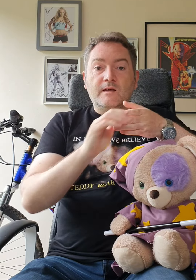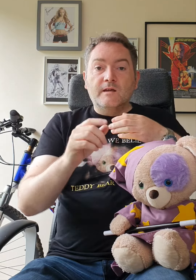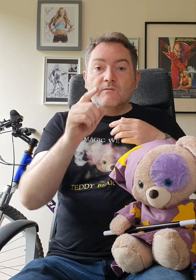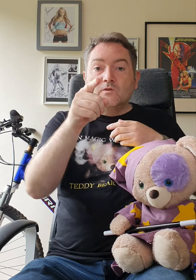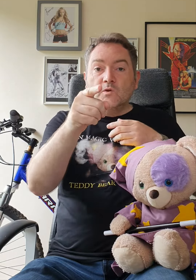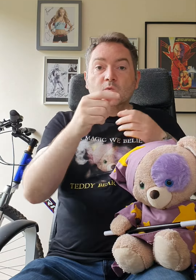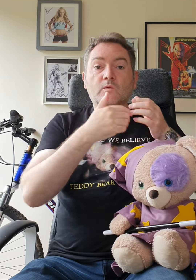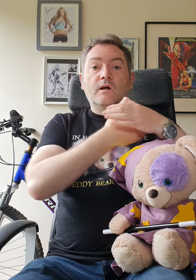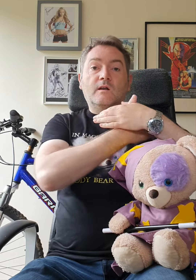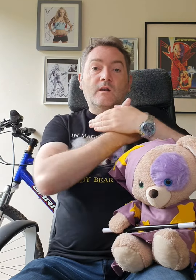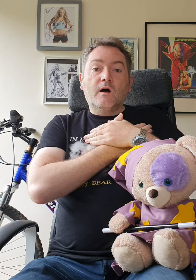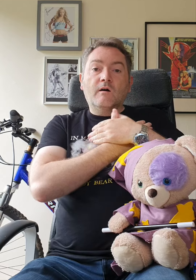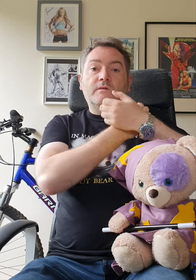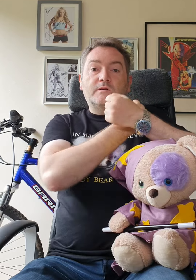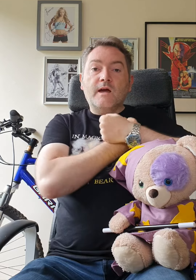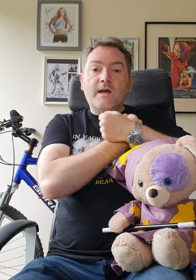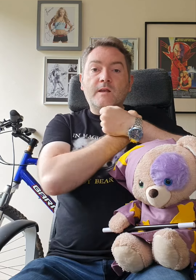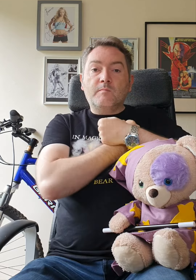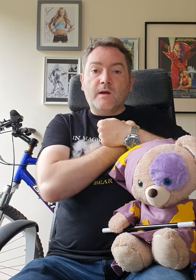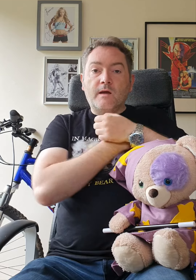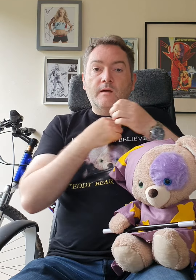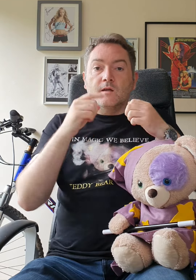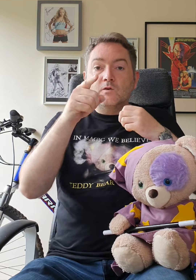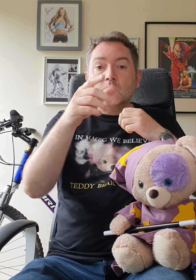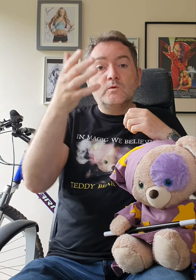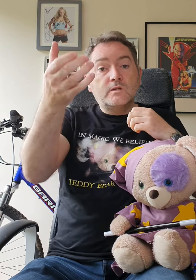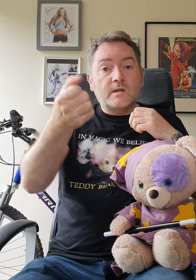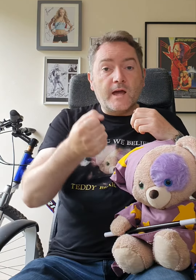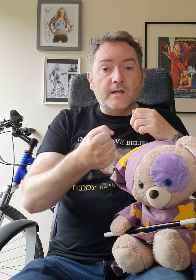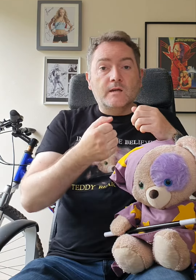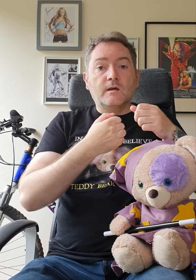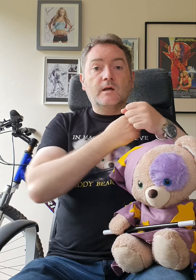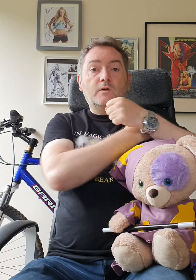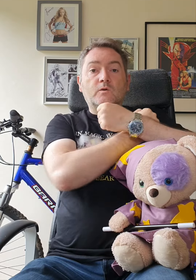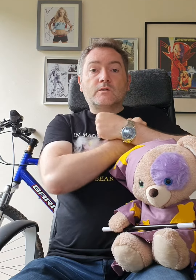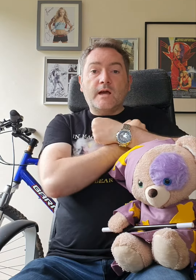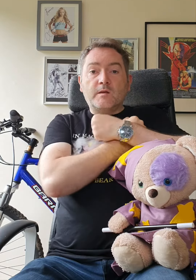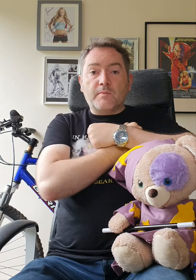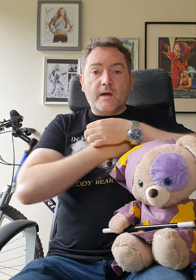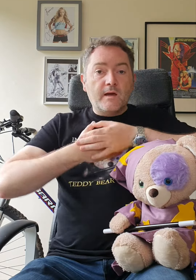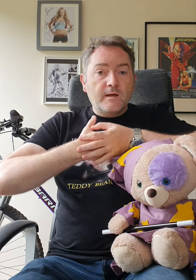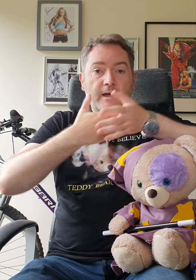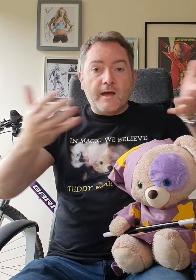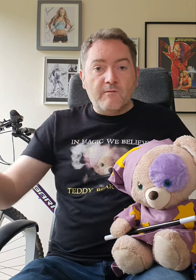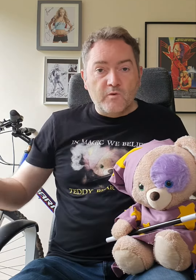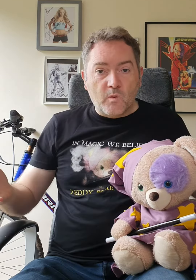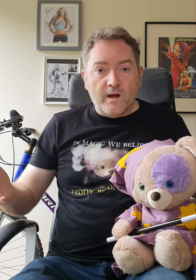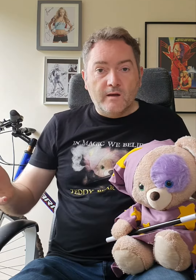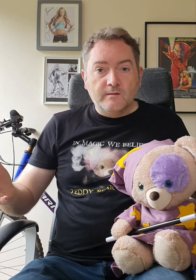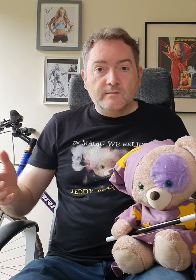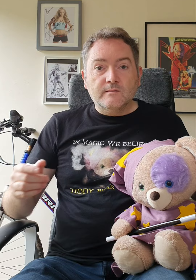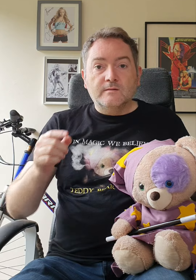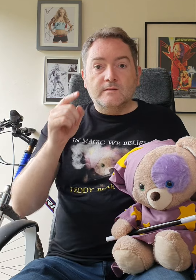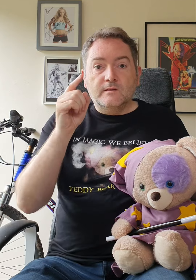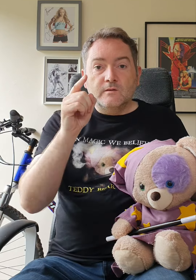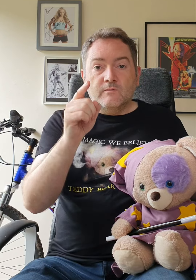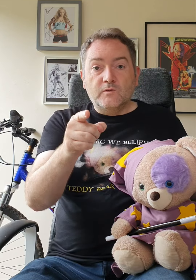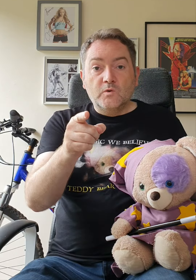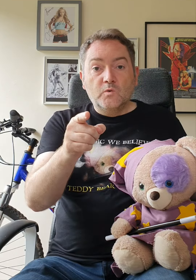If you love your teddy bear, then you take your teddy bear everywhere. If you